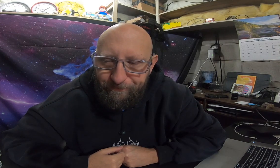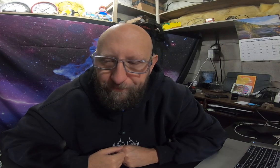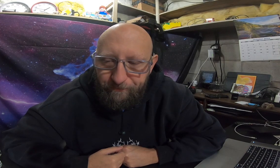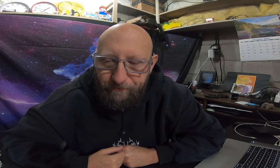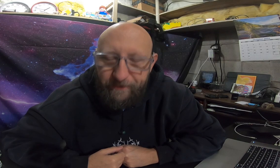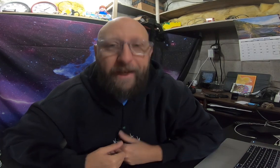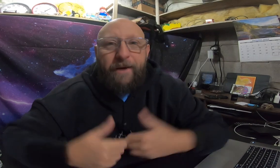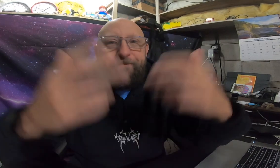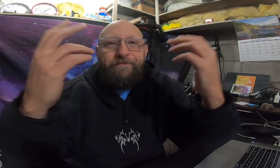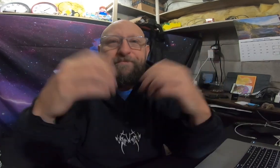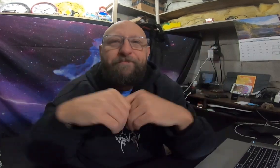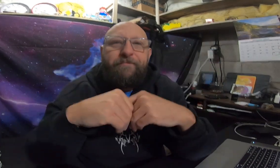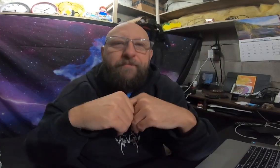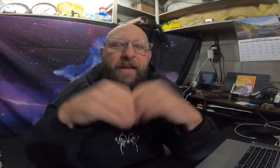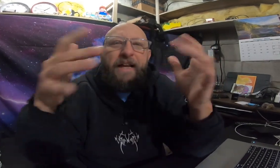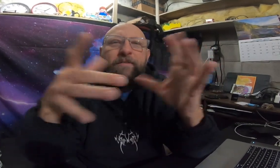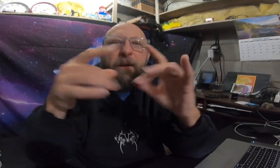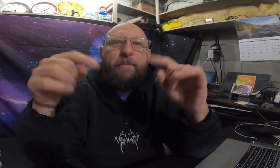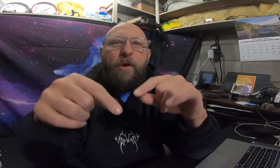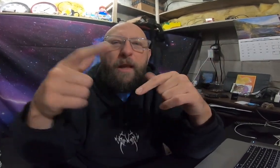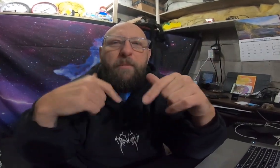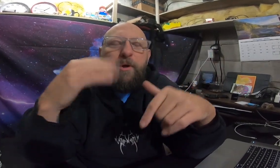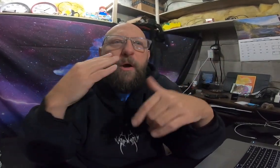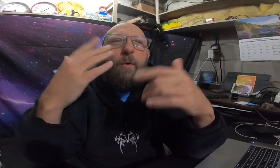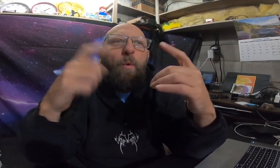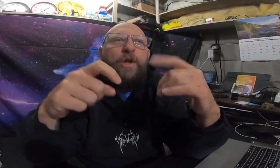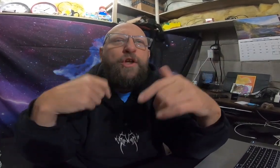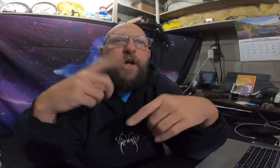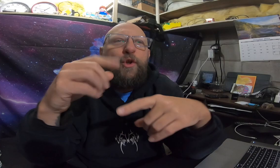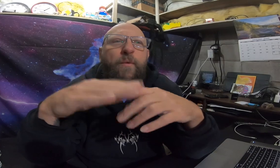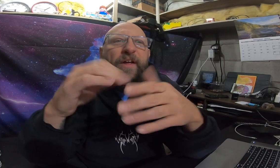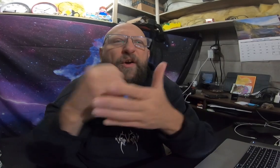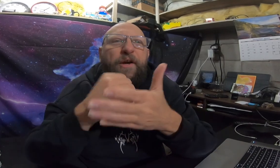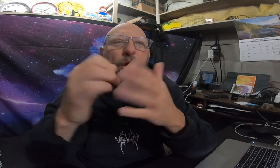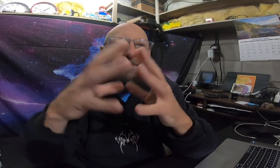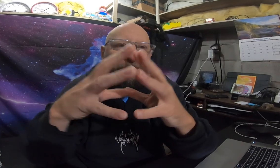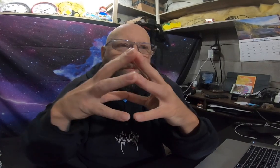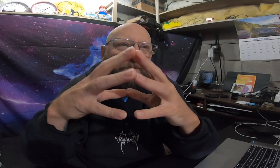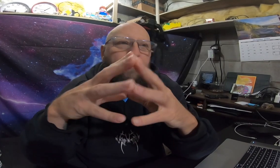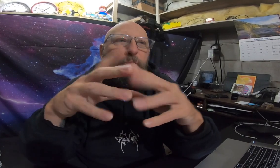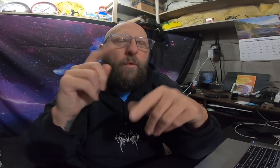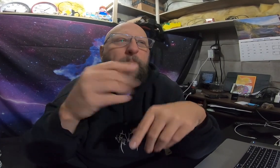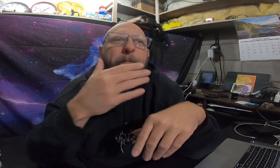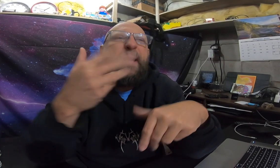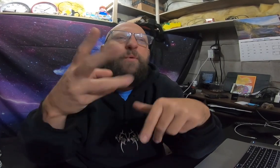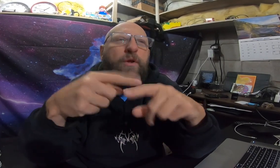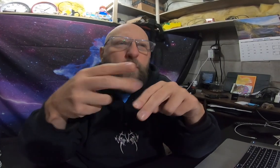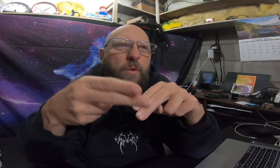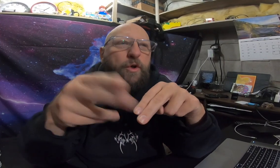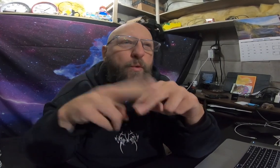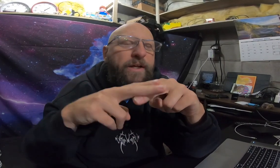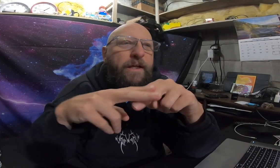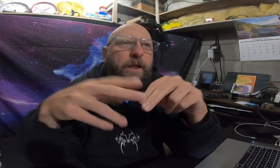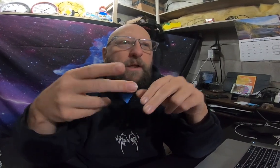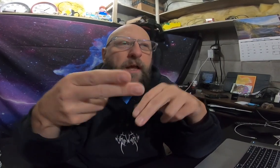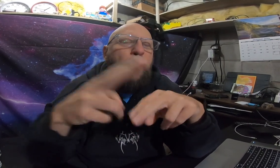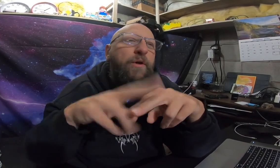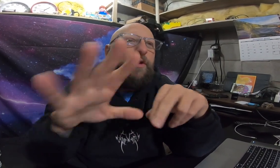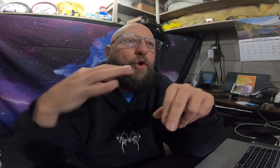so yeah leave the comment below and let me know what should i do with the credit card what's the best way to increase your